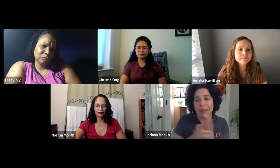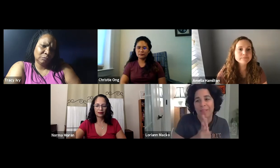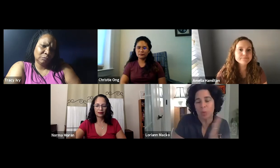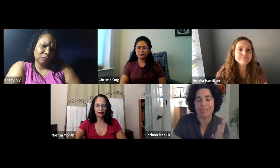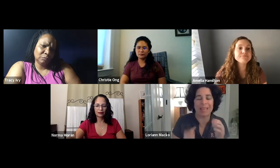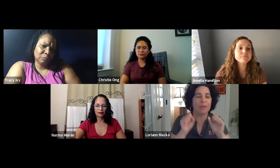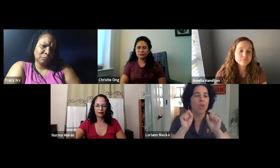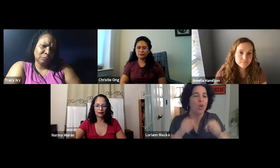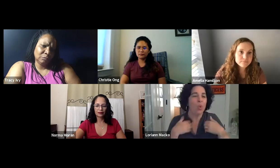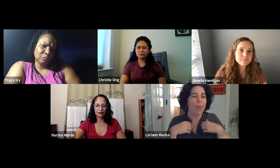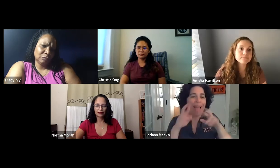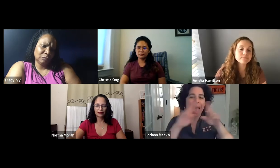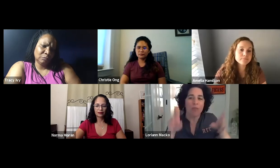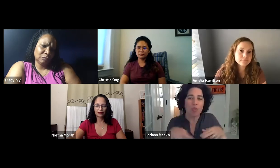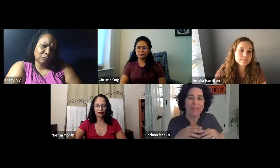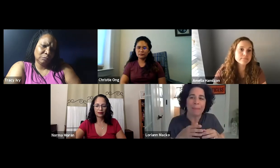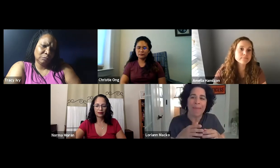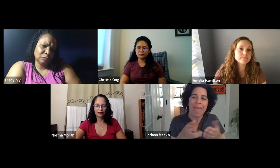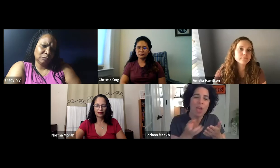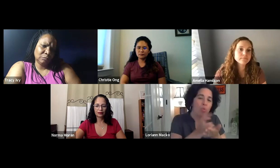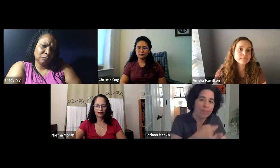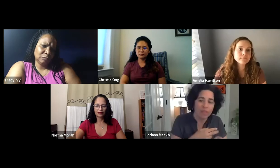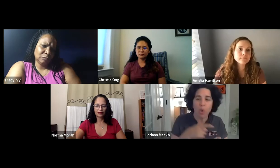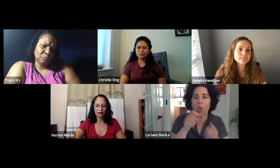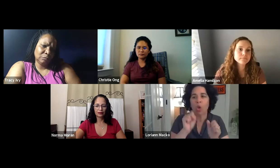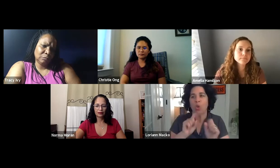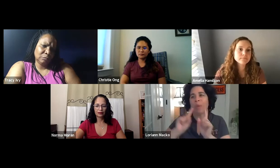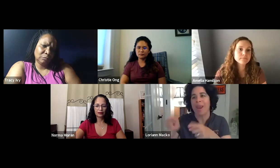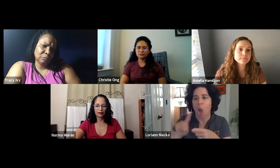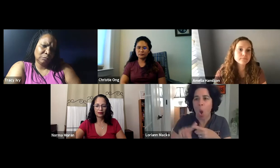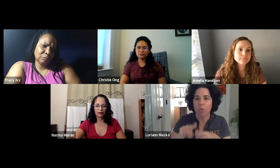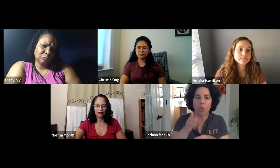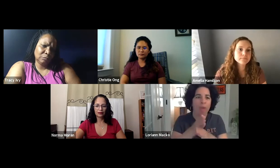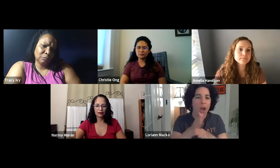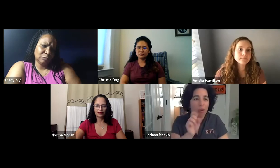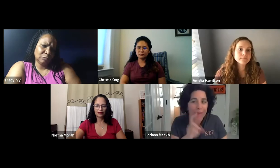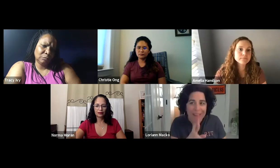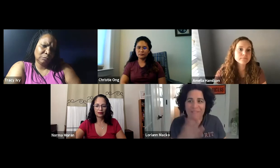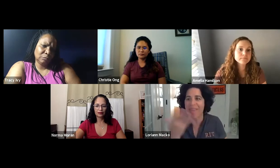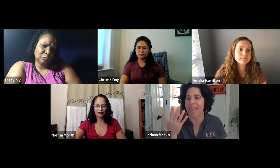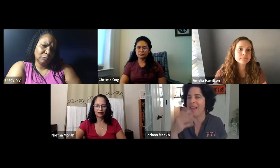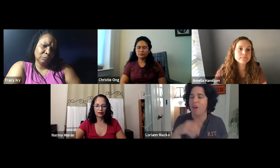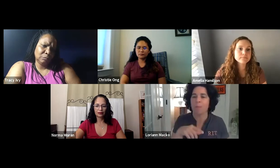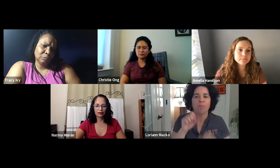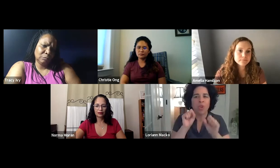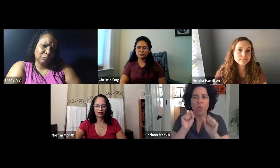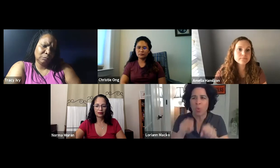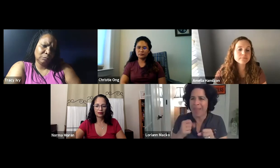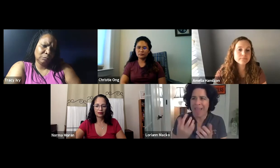advisor, practice their interview skills, have their resume reviewed. They can go to things like the